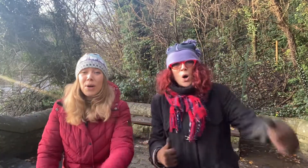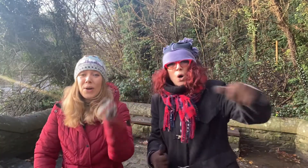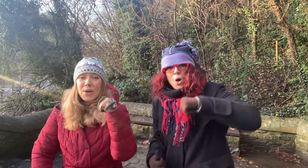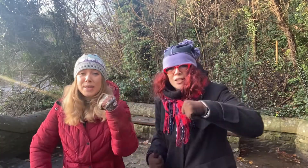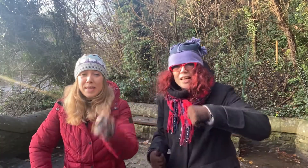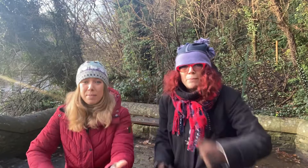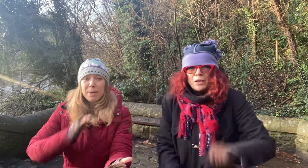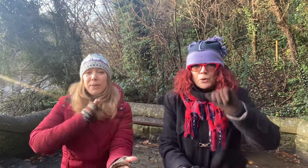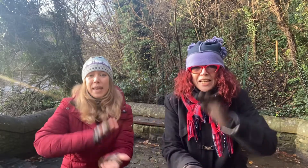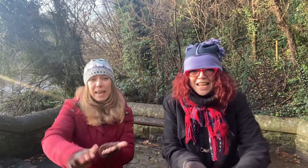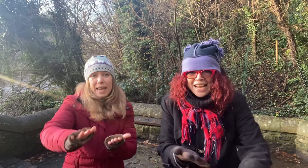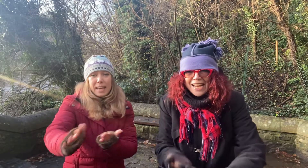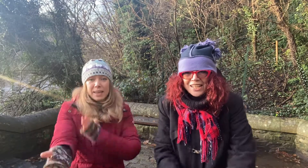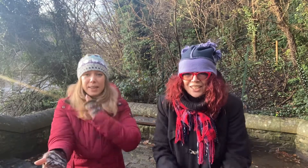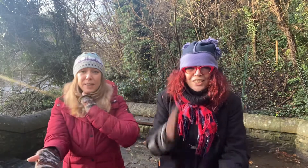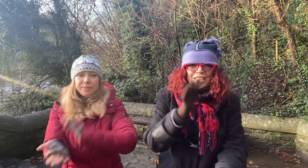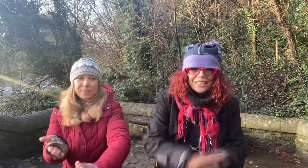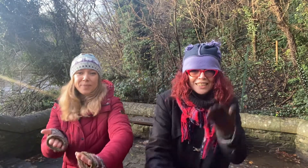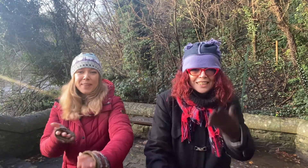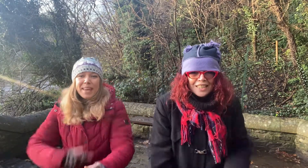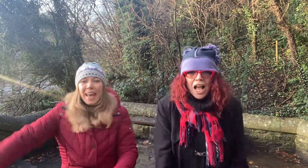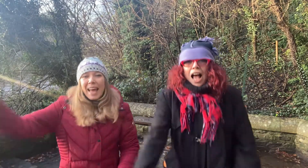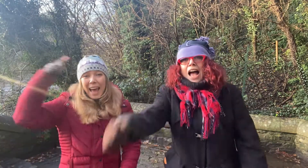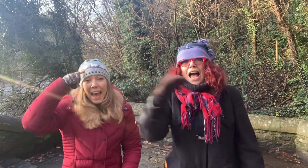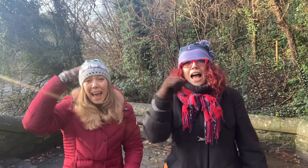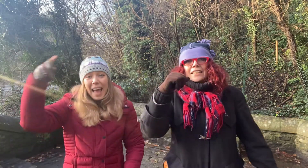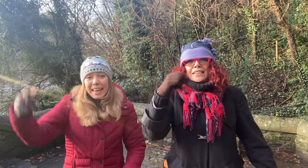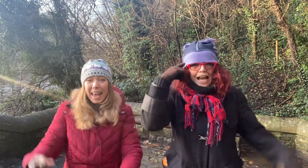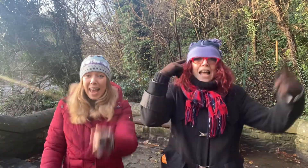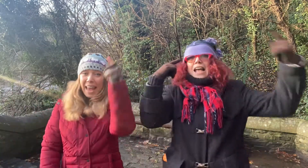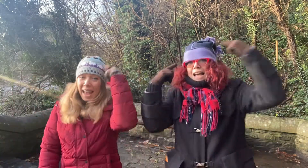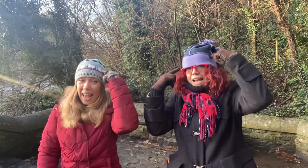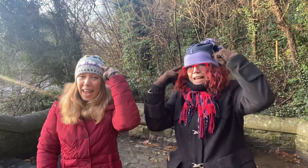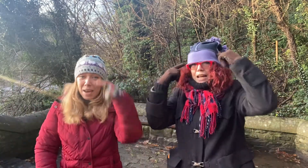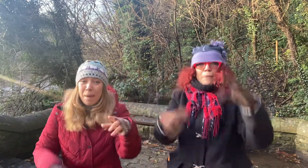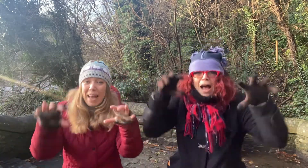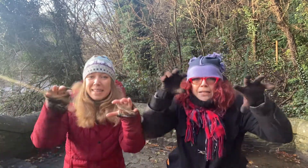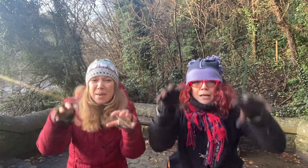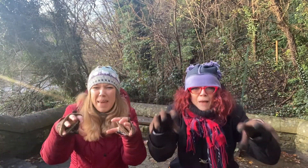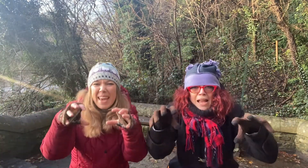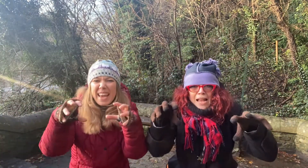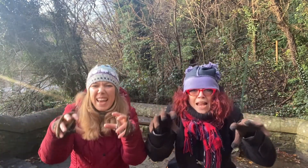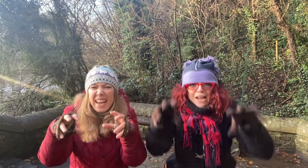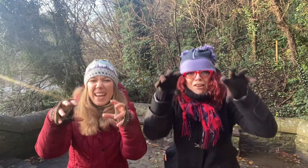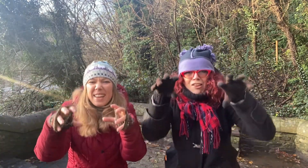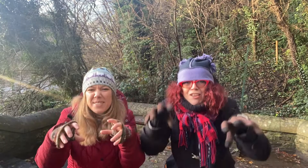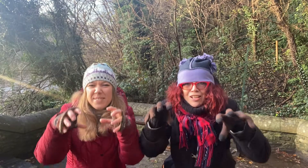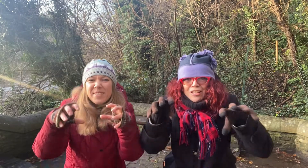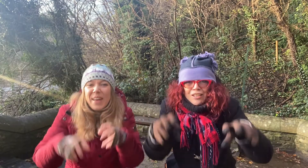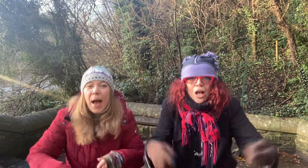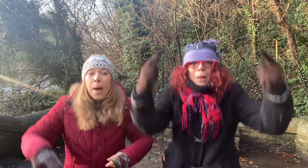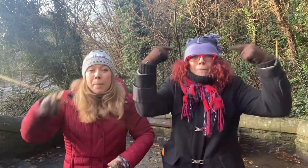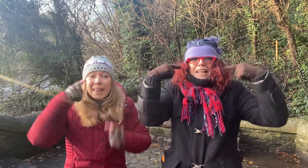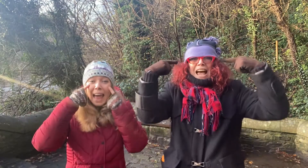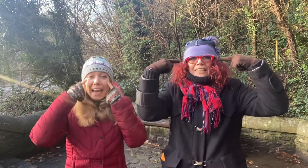Mama's a millionaire. I can a panda bear. Black